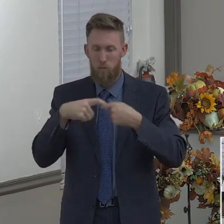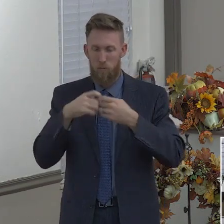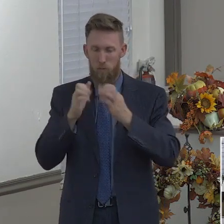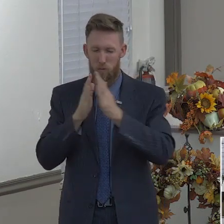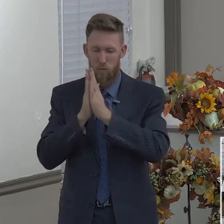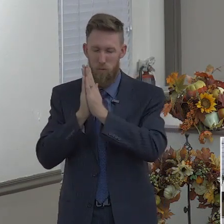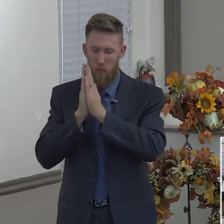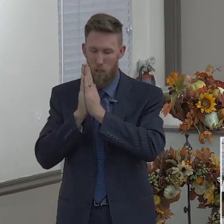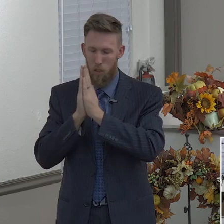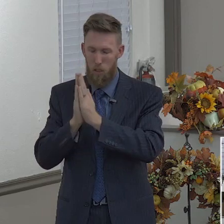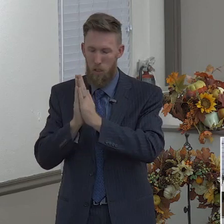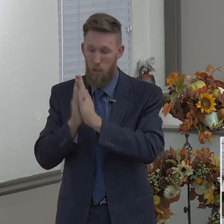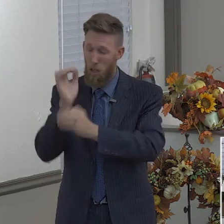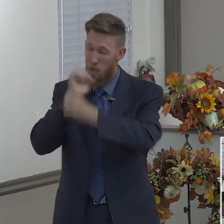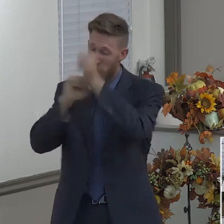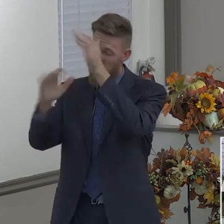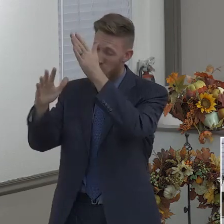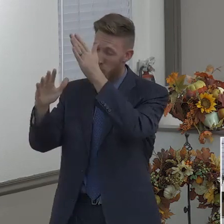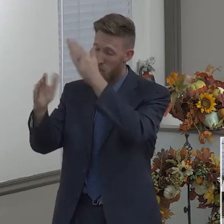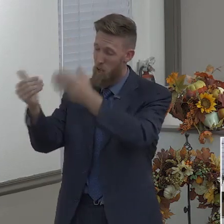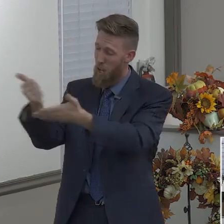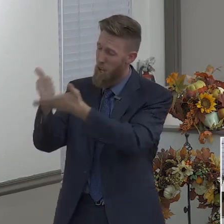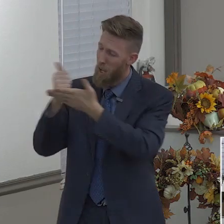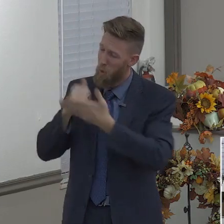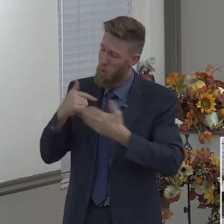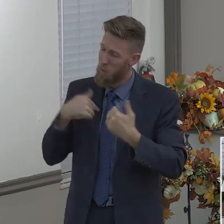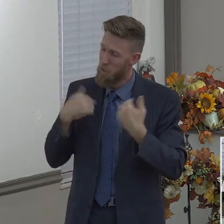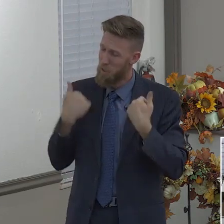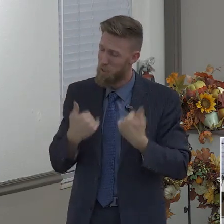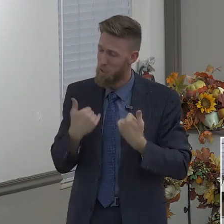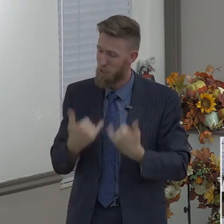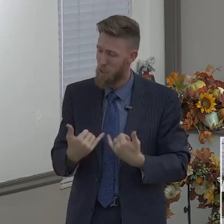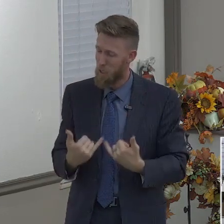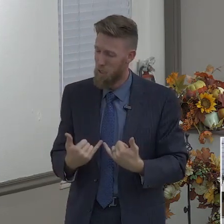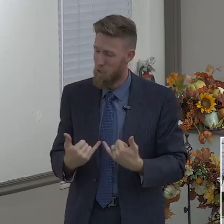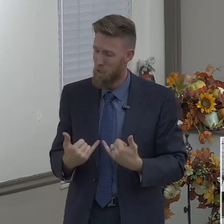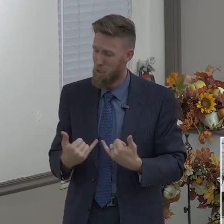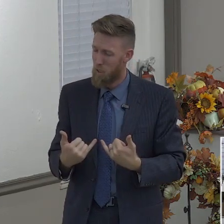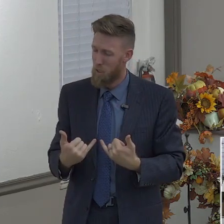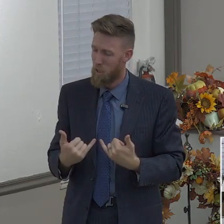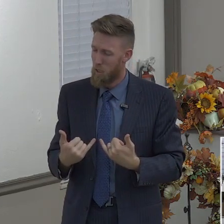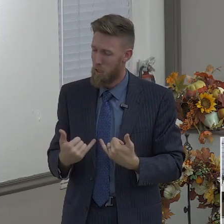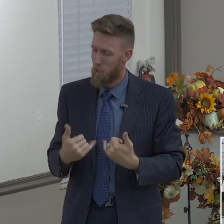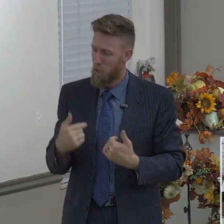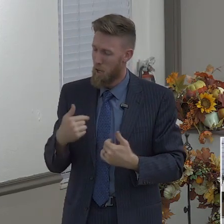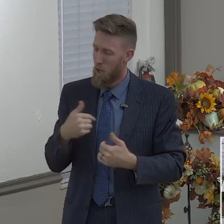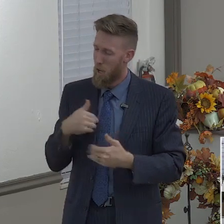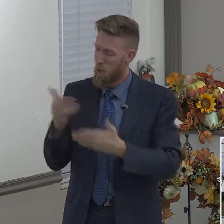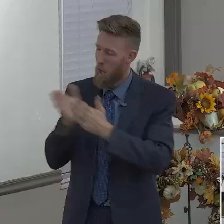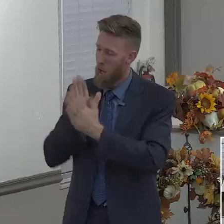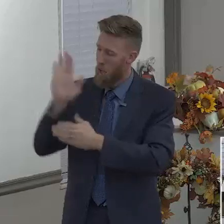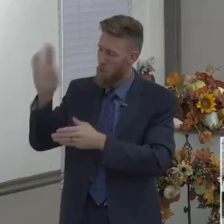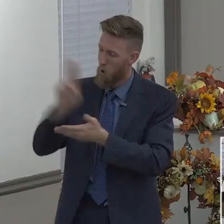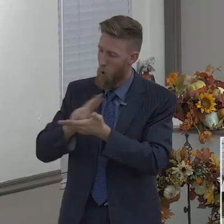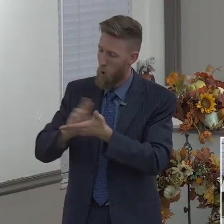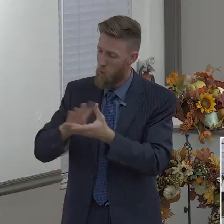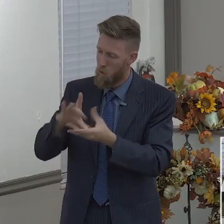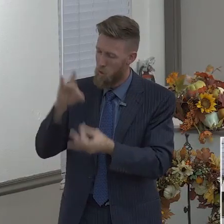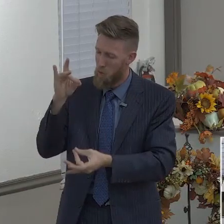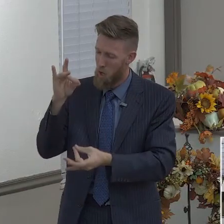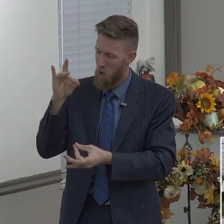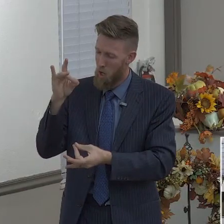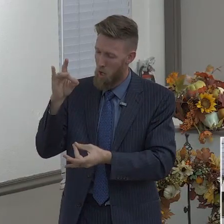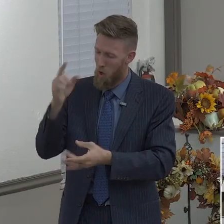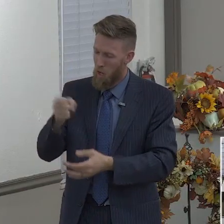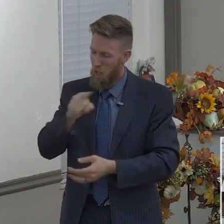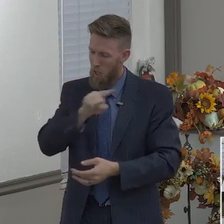tonight as I preach your word. I ask that you'd use me. I ask that your Holy Spirit would convict the hearts of the hearers, and I ask for your power tonight, Lord, and I